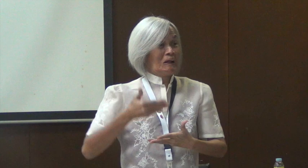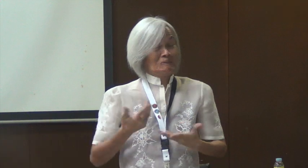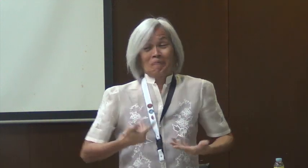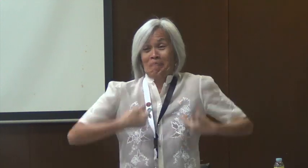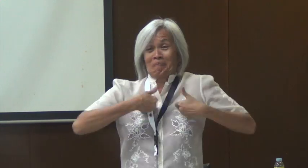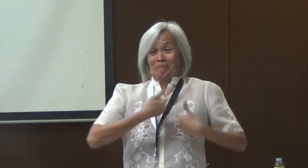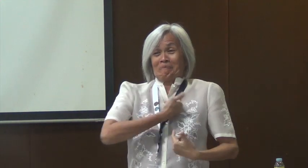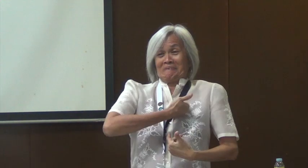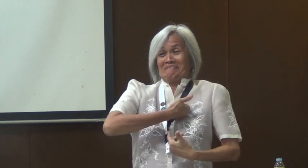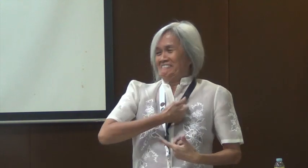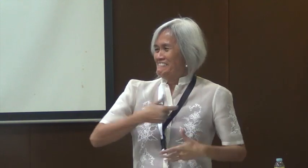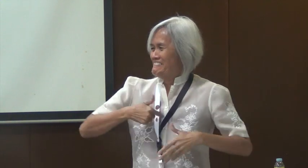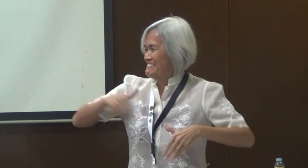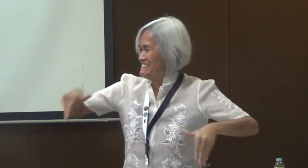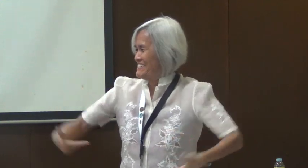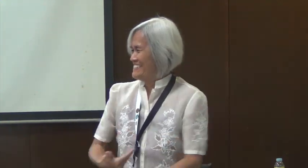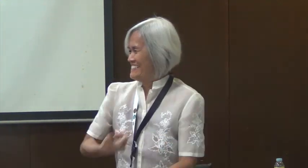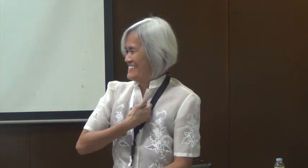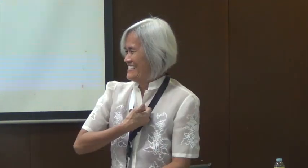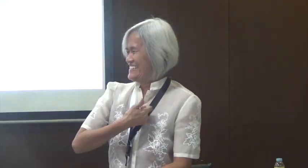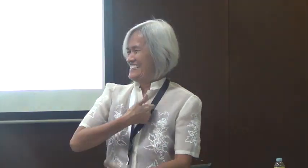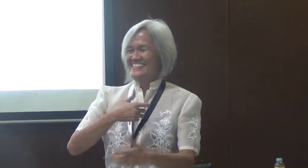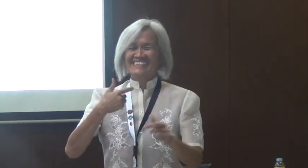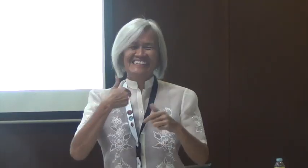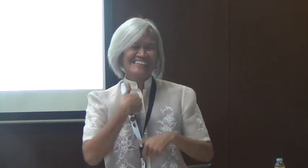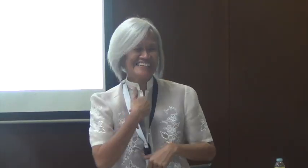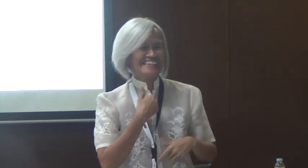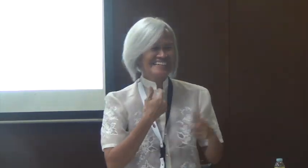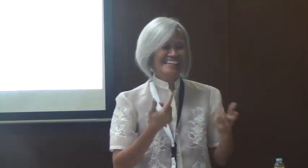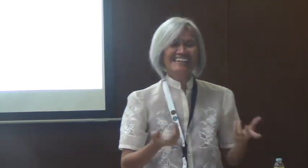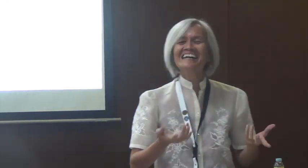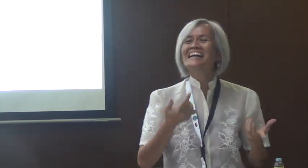So now, now it's my turn to introduce myself.